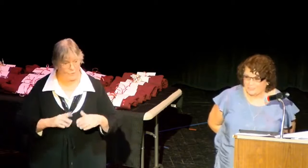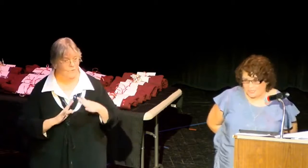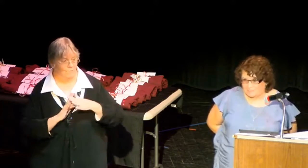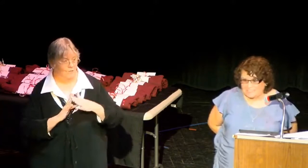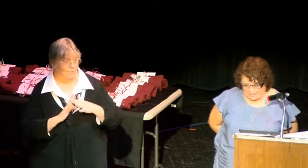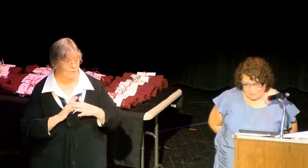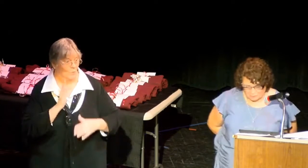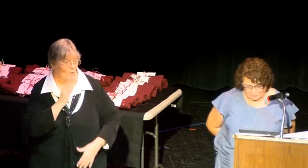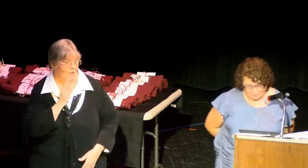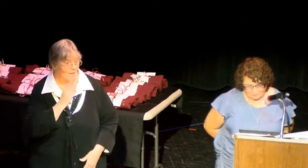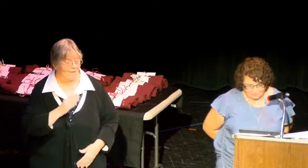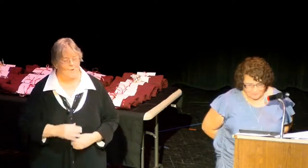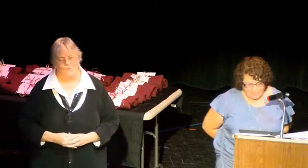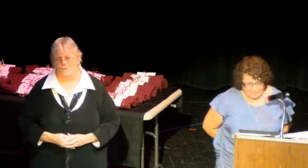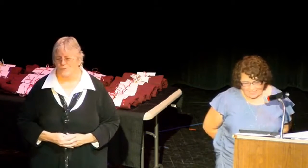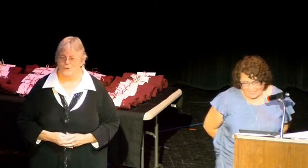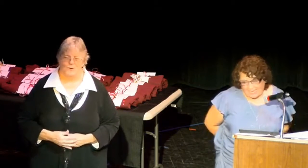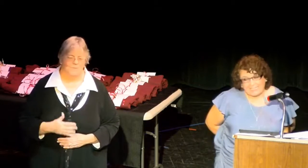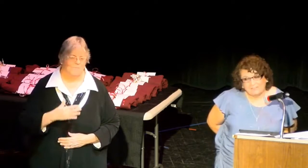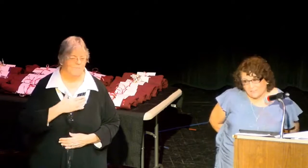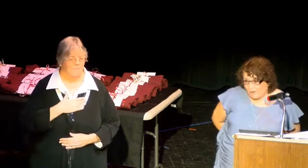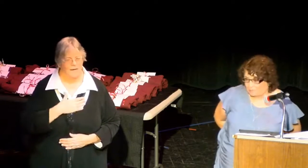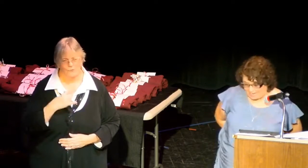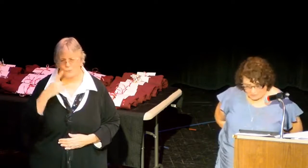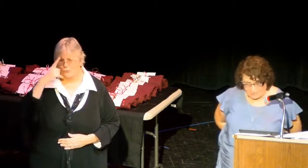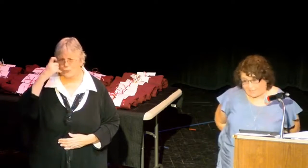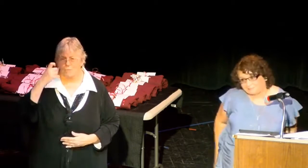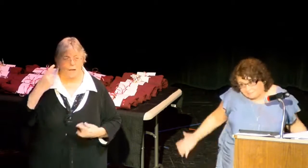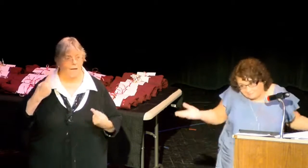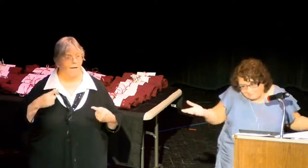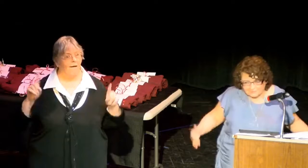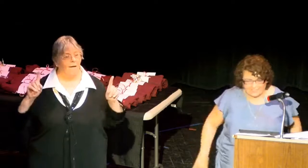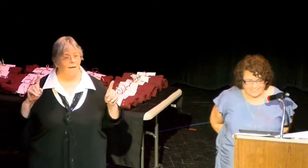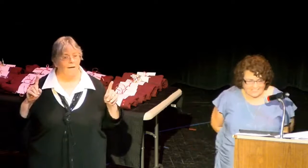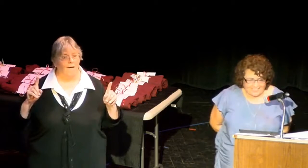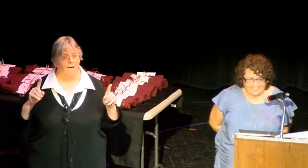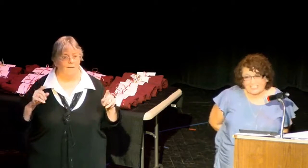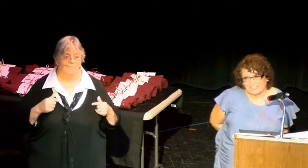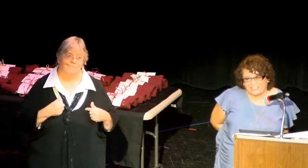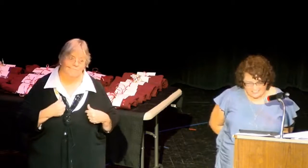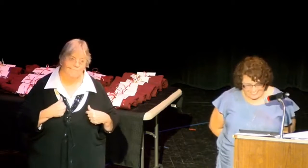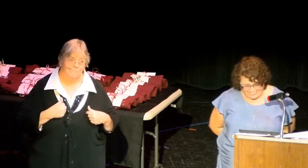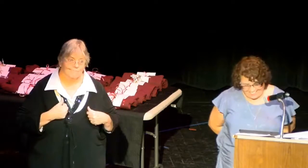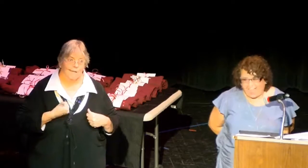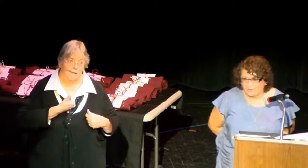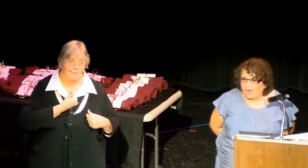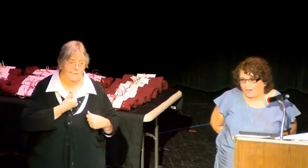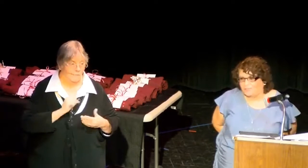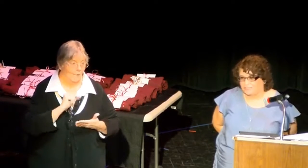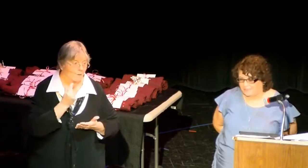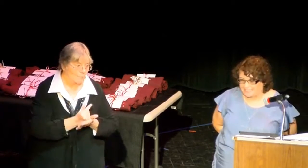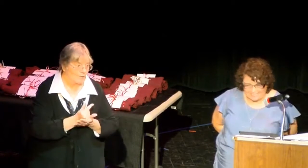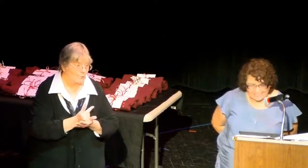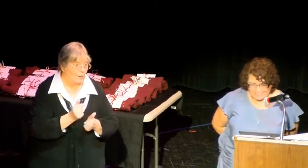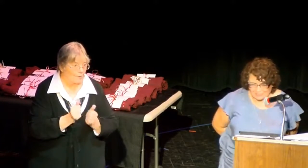dreams came true. And even though I'm graduating this year, I will